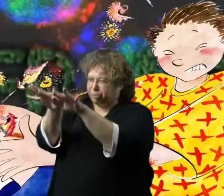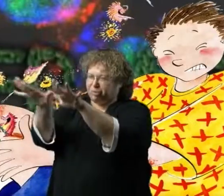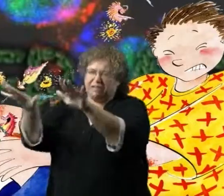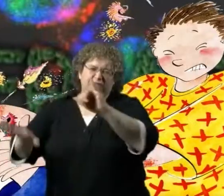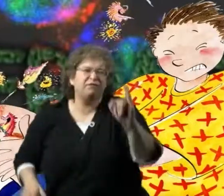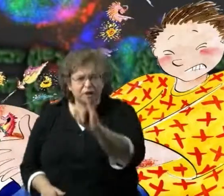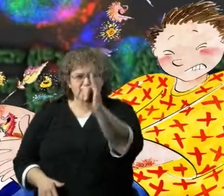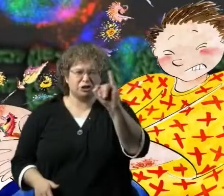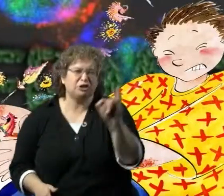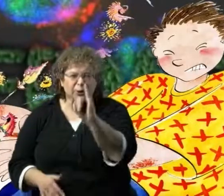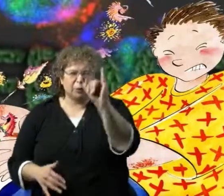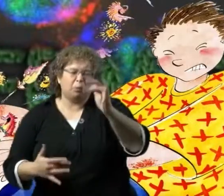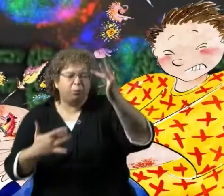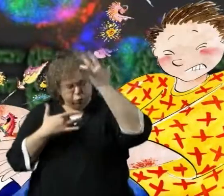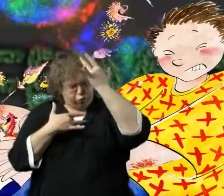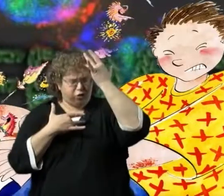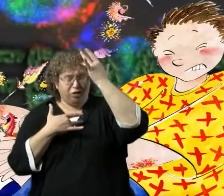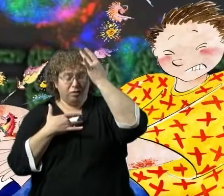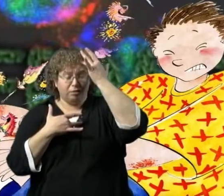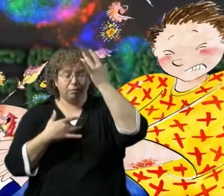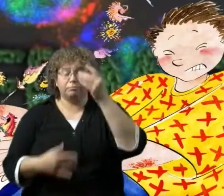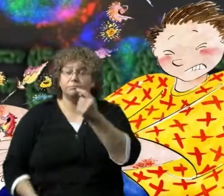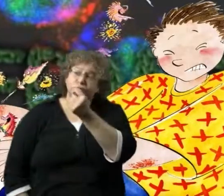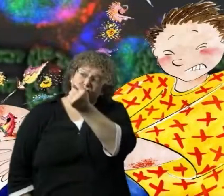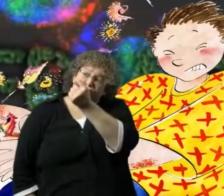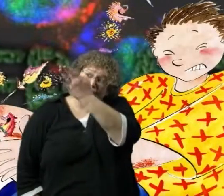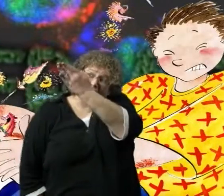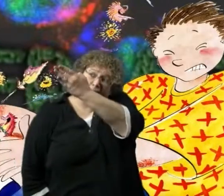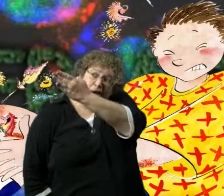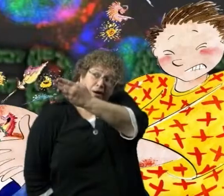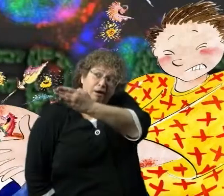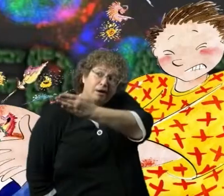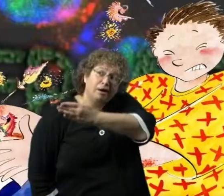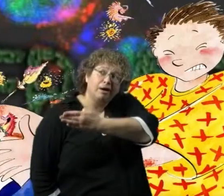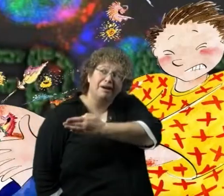Hip hip hooray for lovely dirt Sorry kid, infections hurt